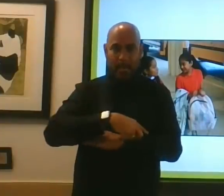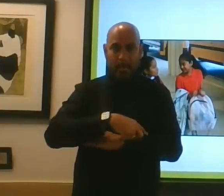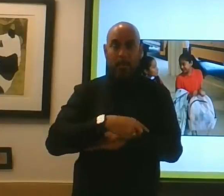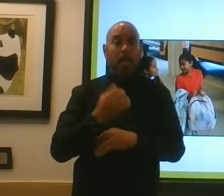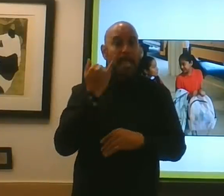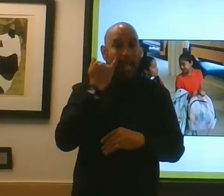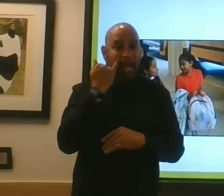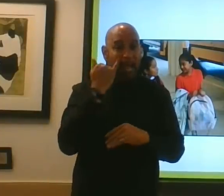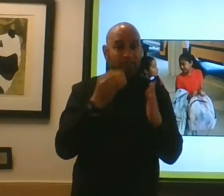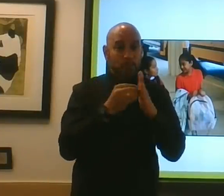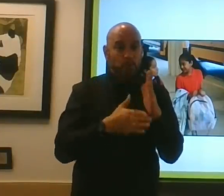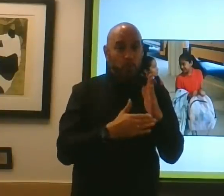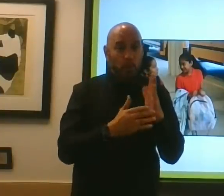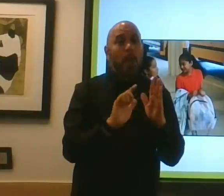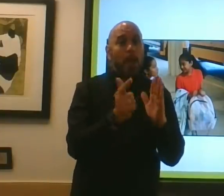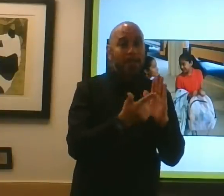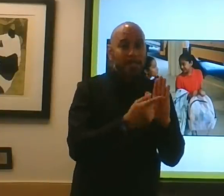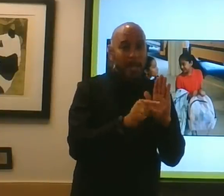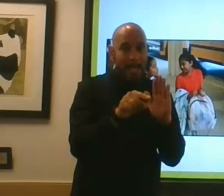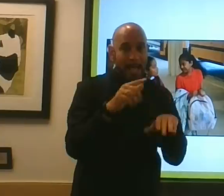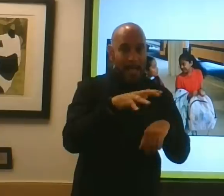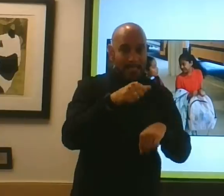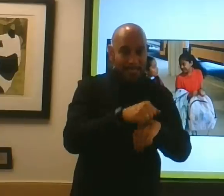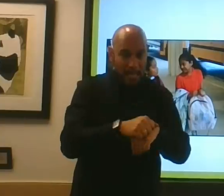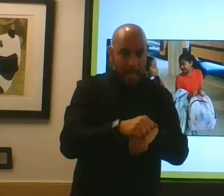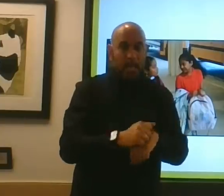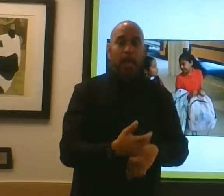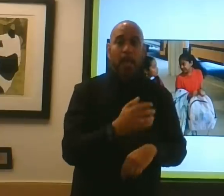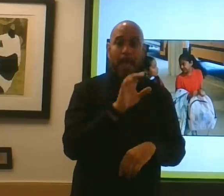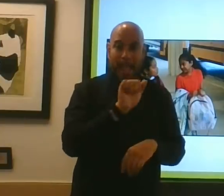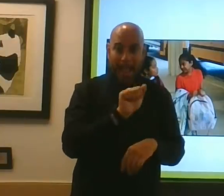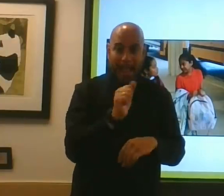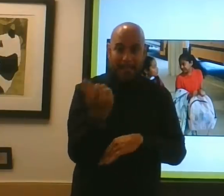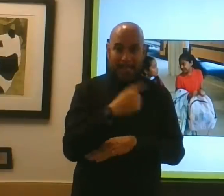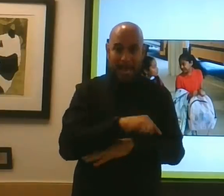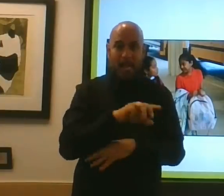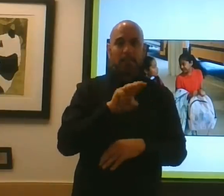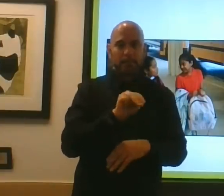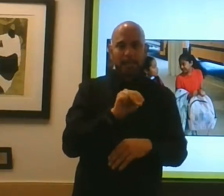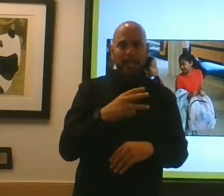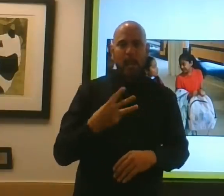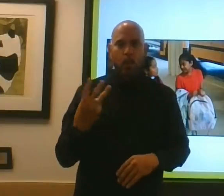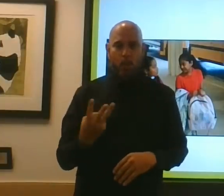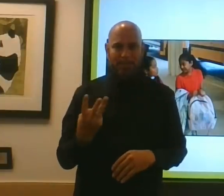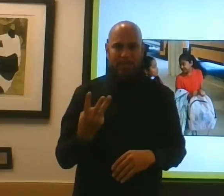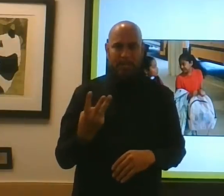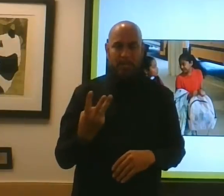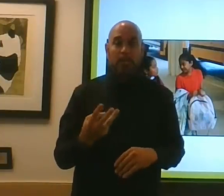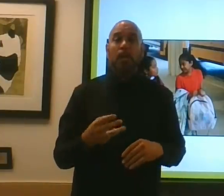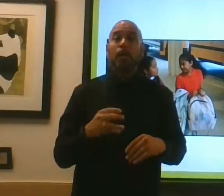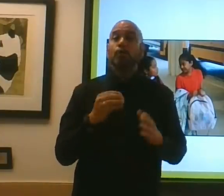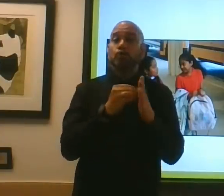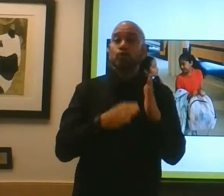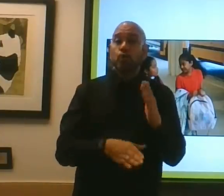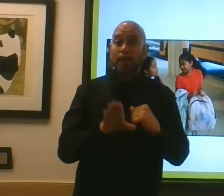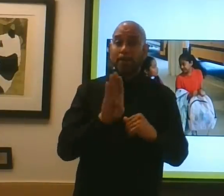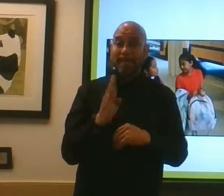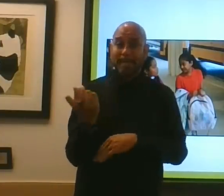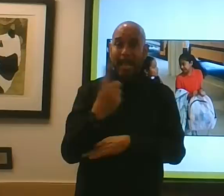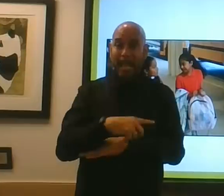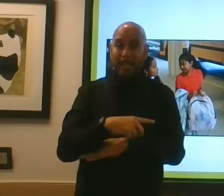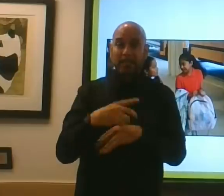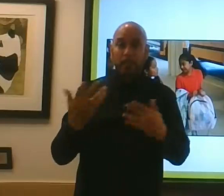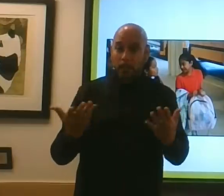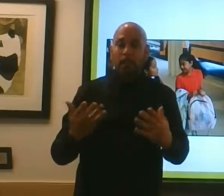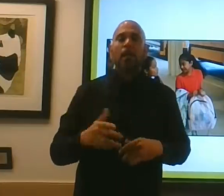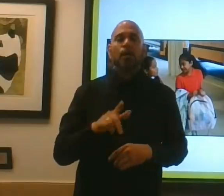Wednesdays. Students who are assigned a B day would return to school on Tuesdays and Thursdays. And all students would engage